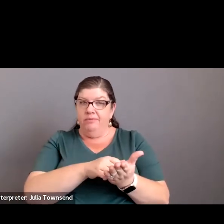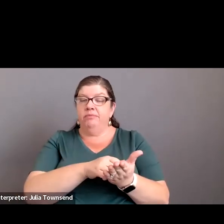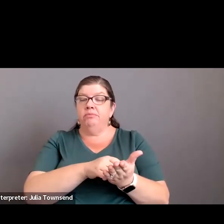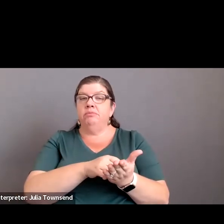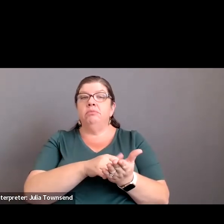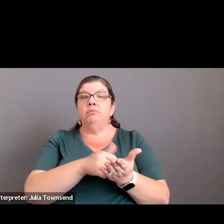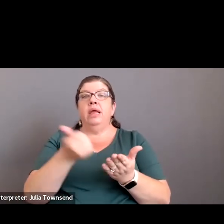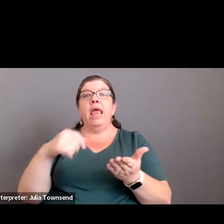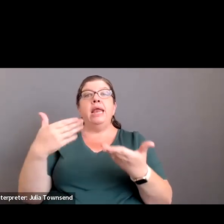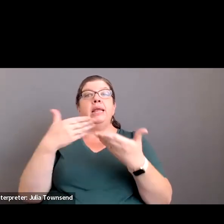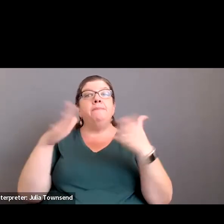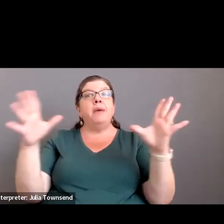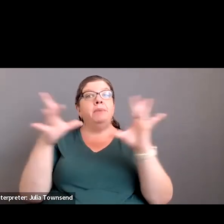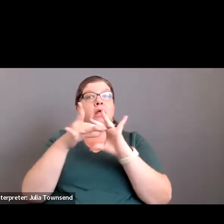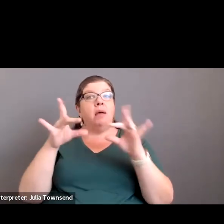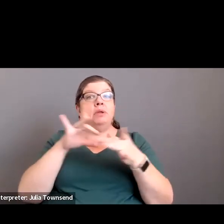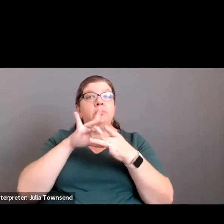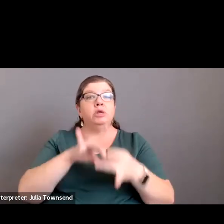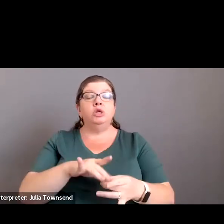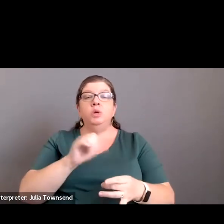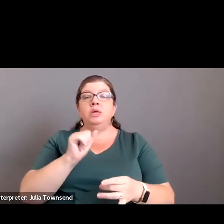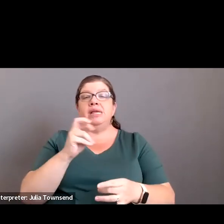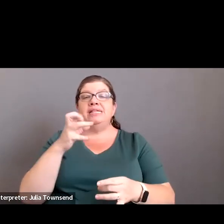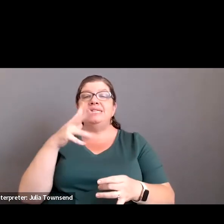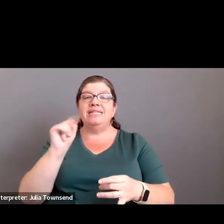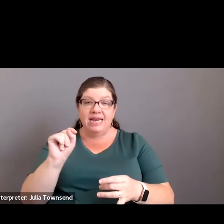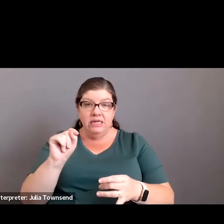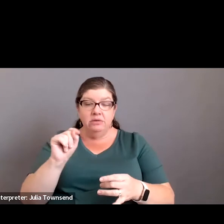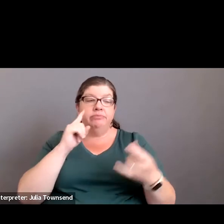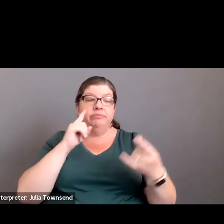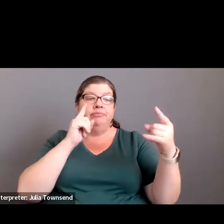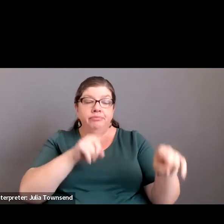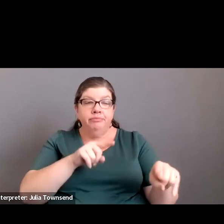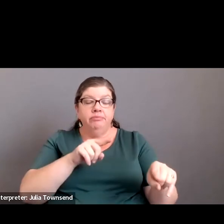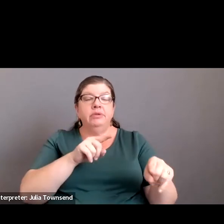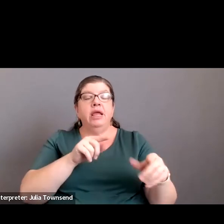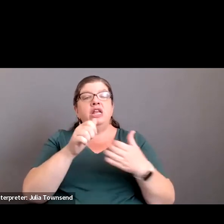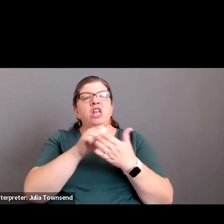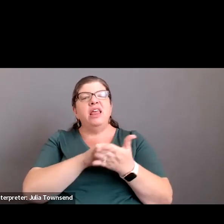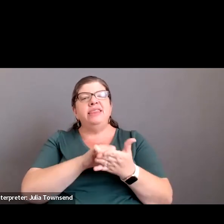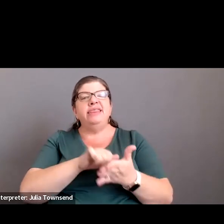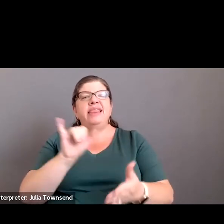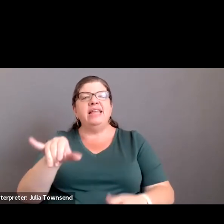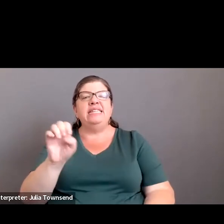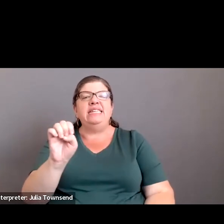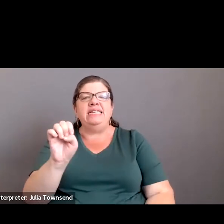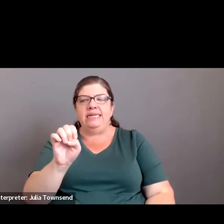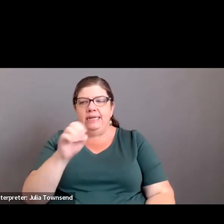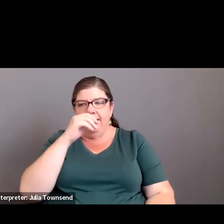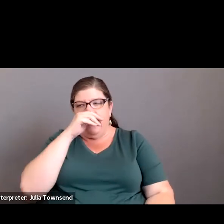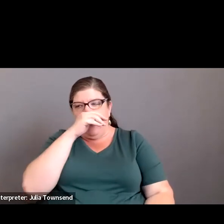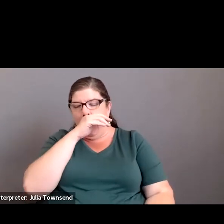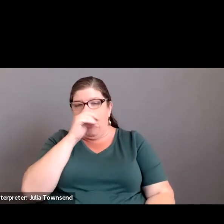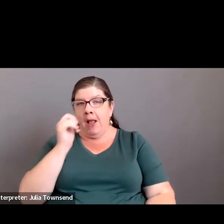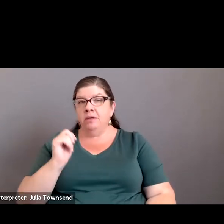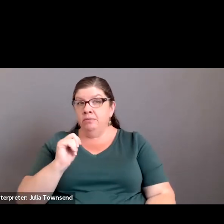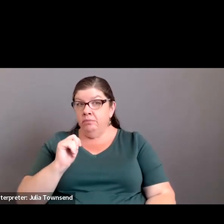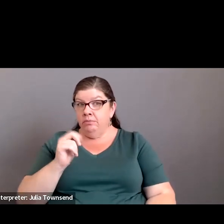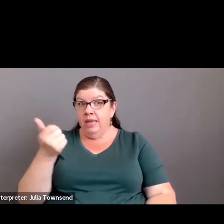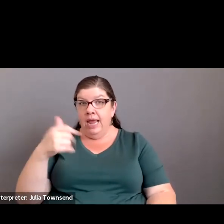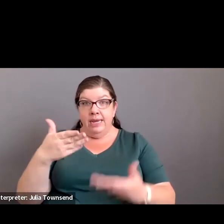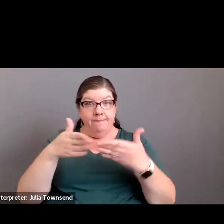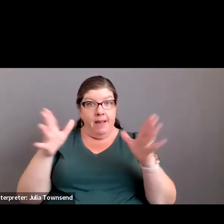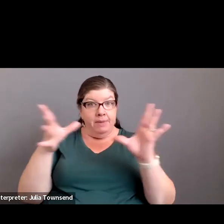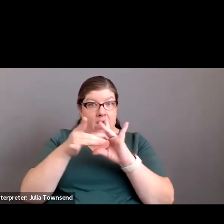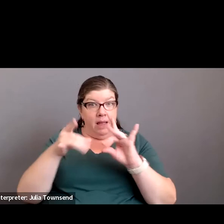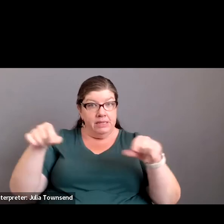Are there any public comments for the consent agenda, which would be E, Miss Capps? Do we have any E's for that? And do we have any